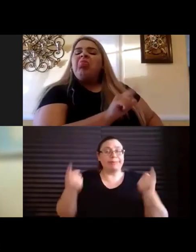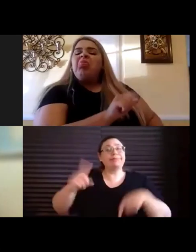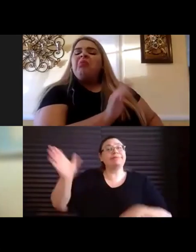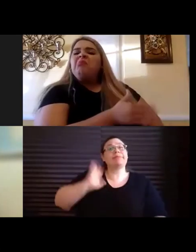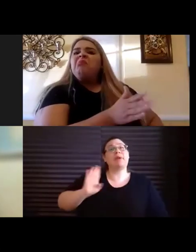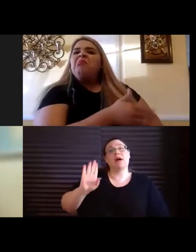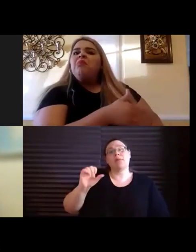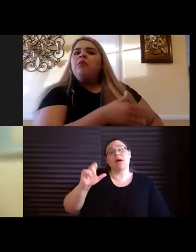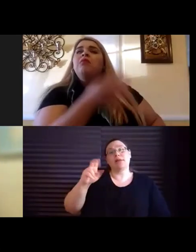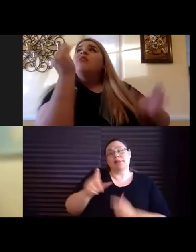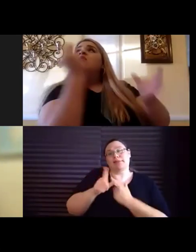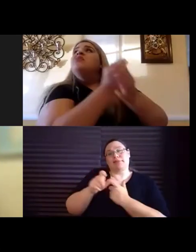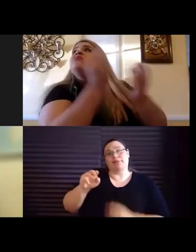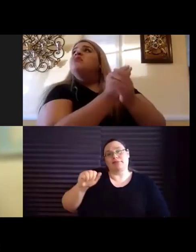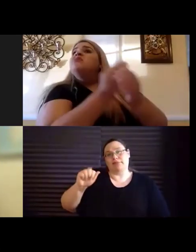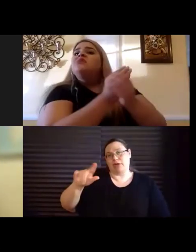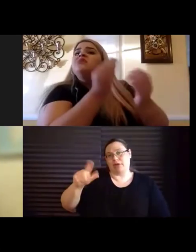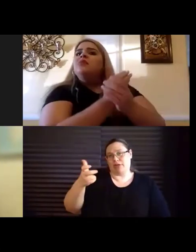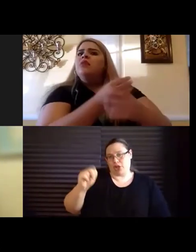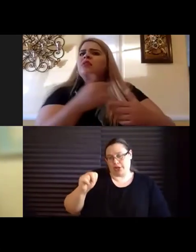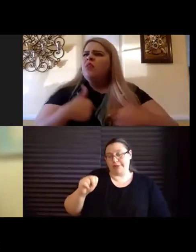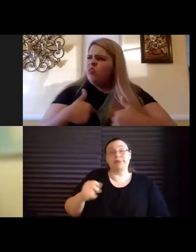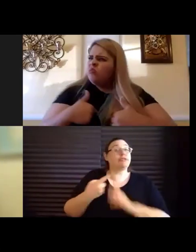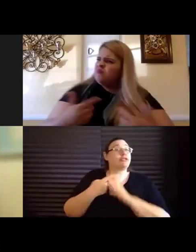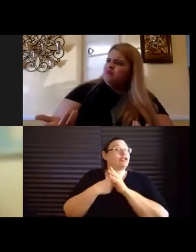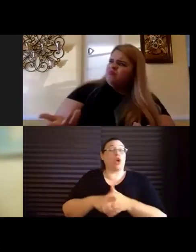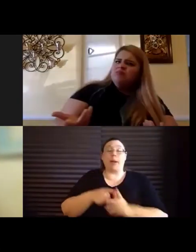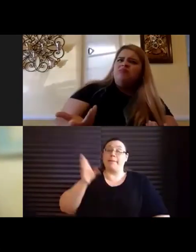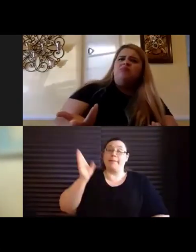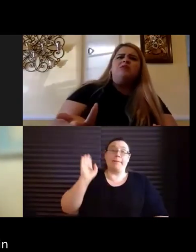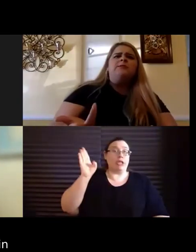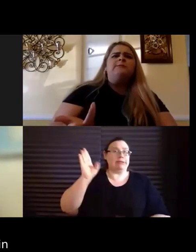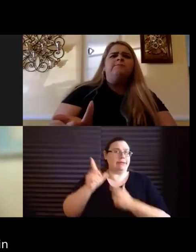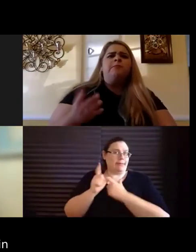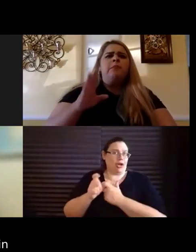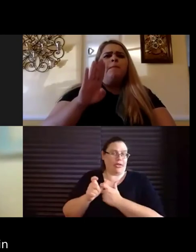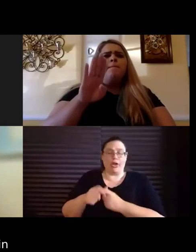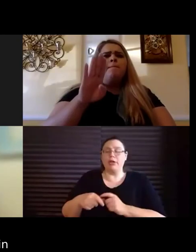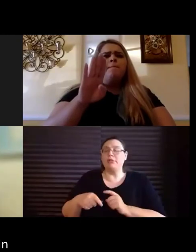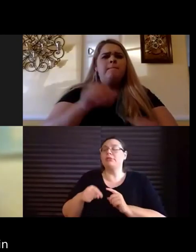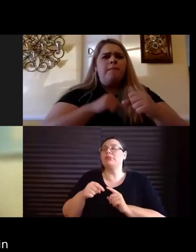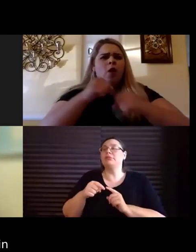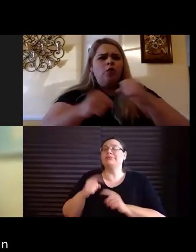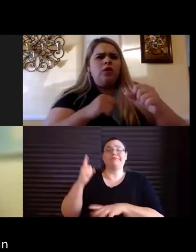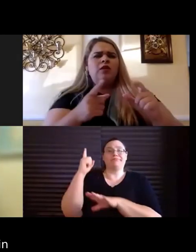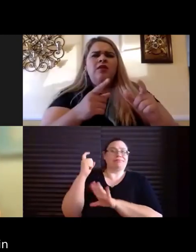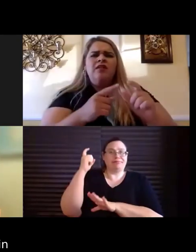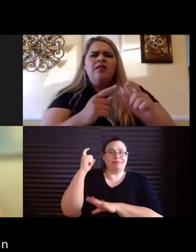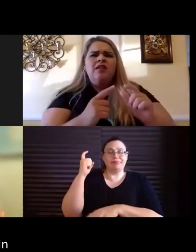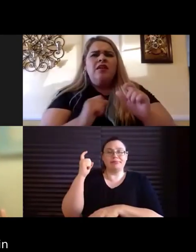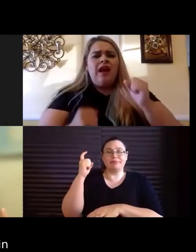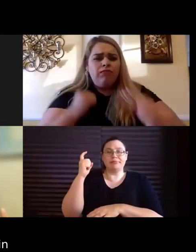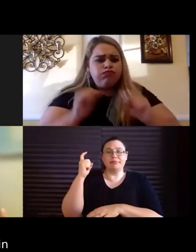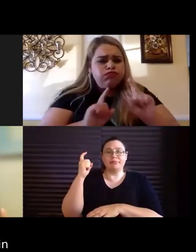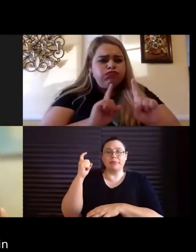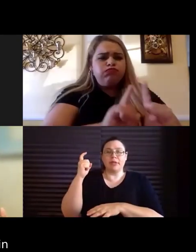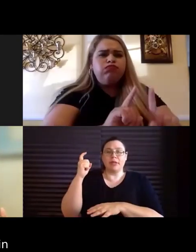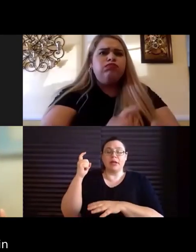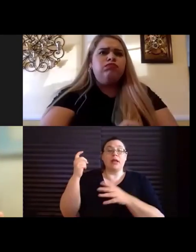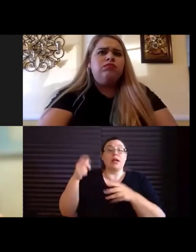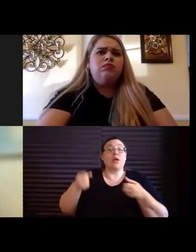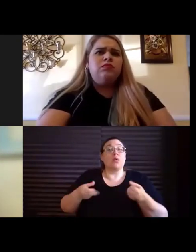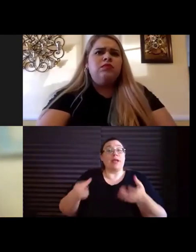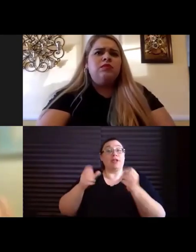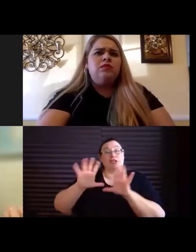and at the very start of the Boston marathon, and there was a big crash in the wheelchair division.